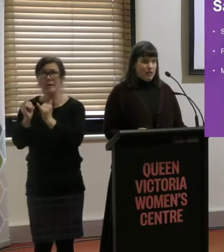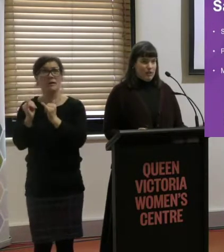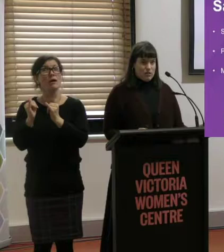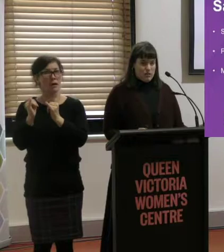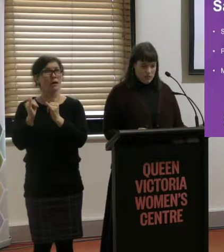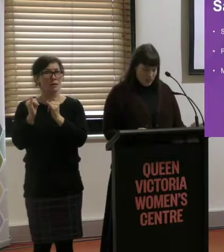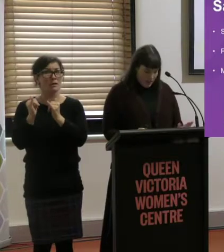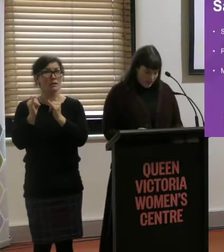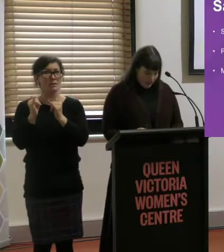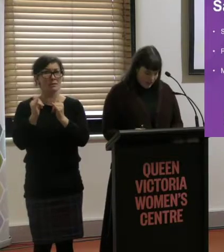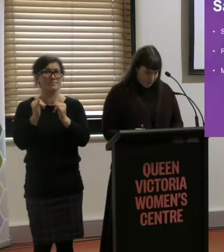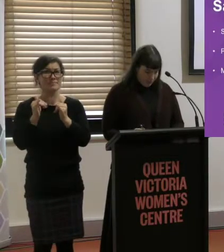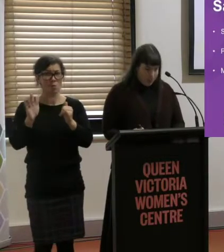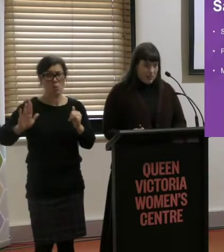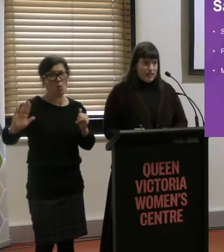in our one-on-one interviews.